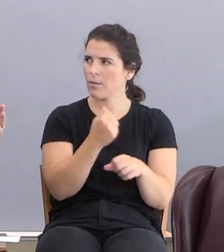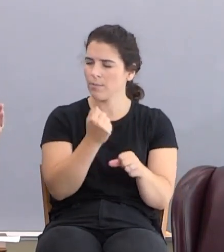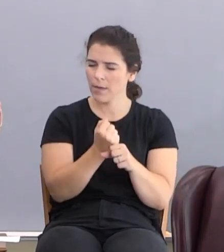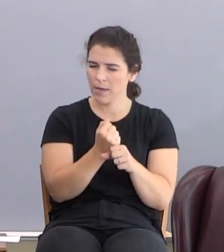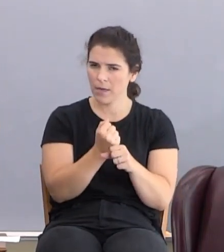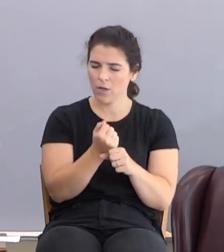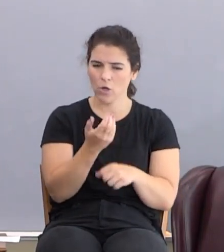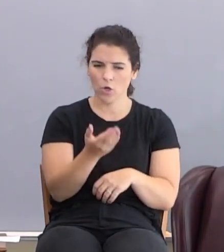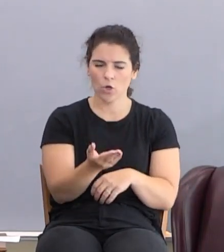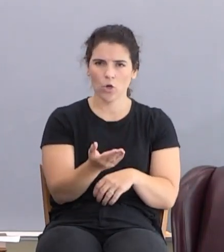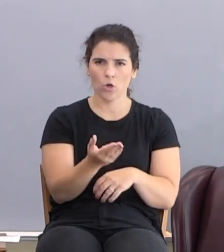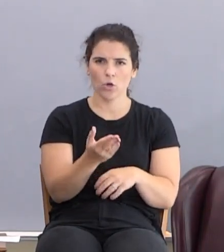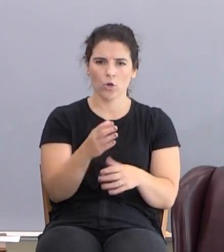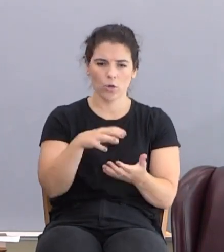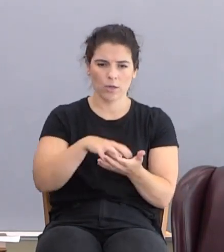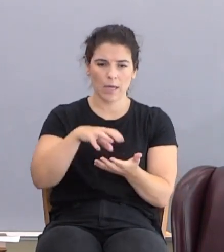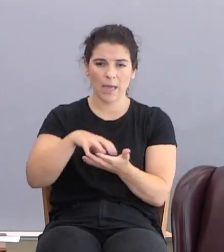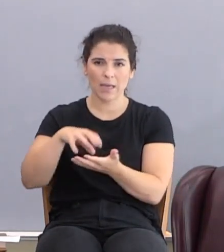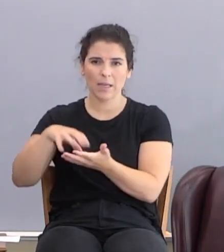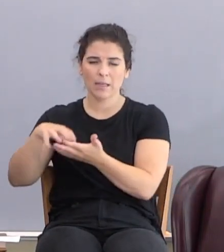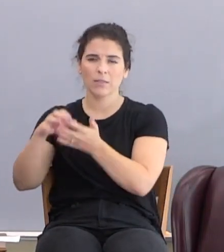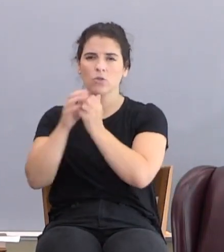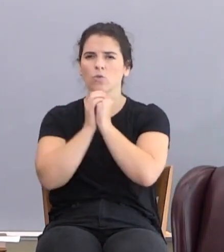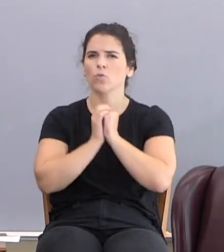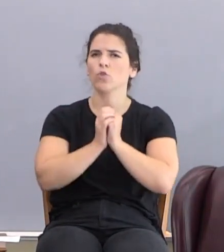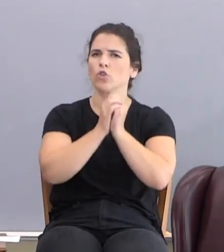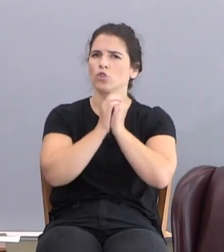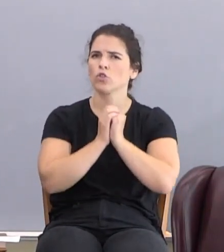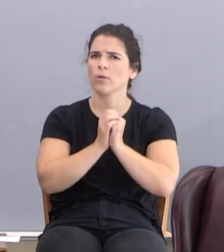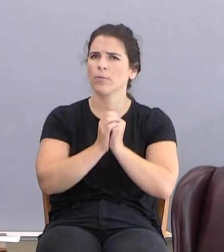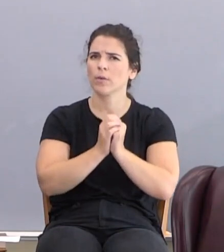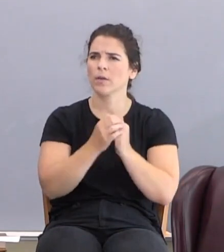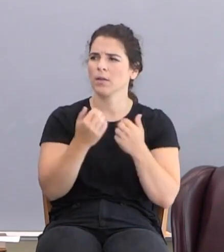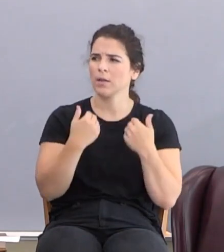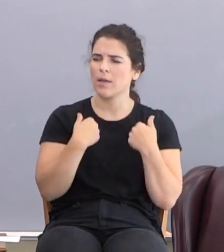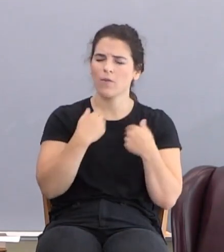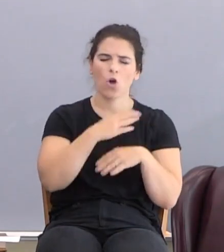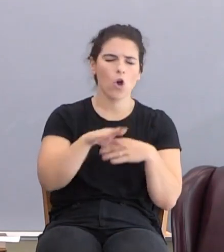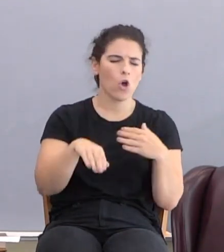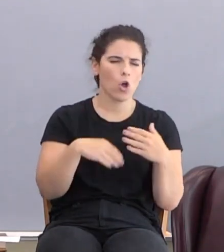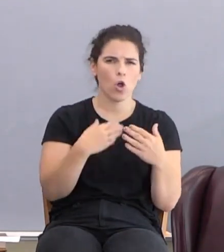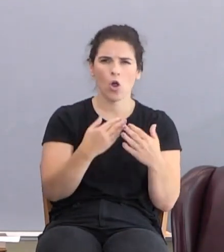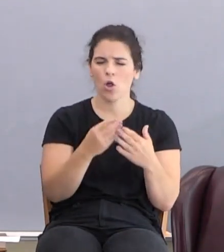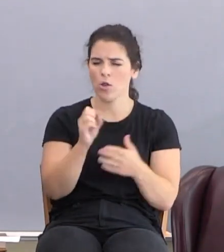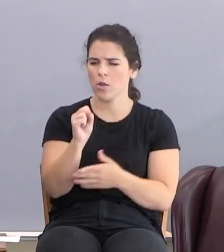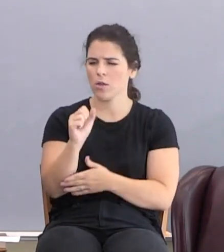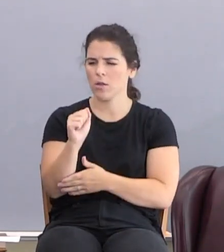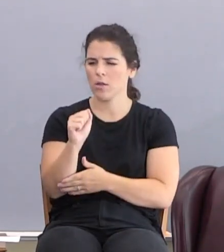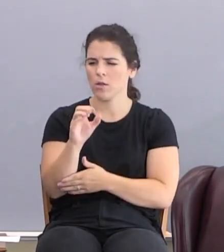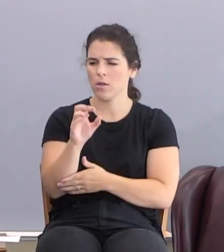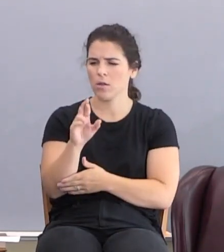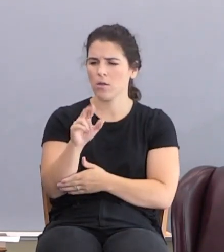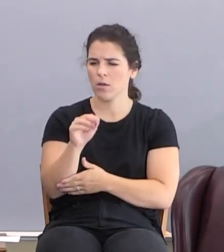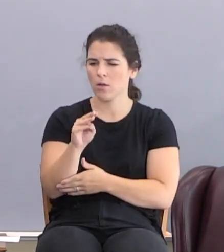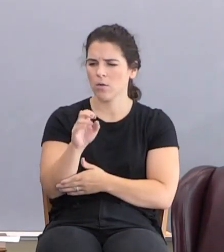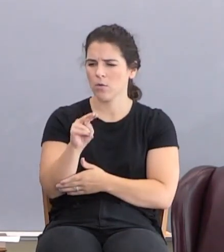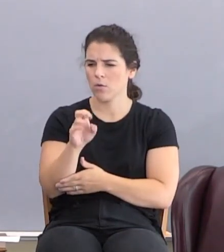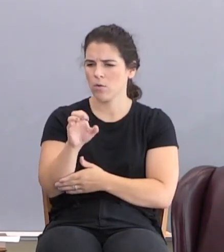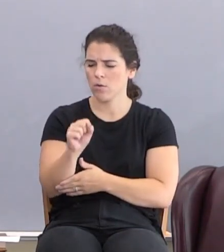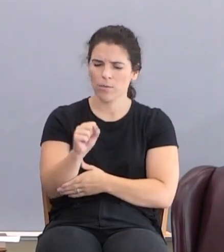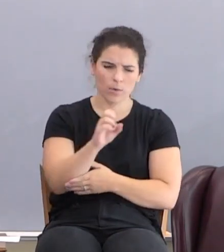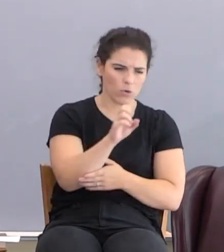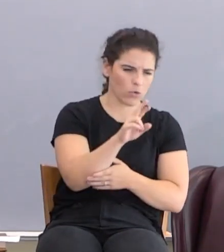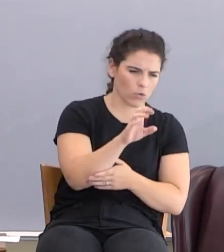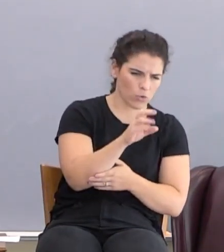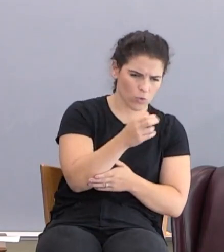her cakes to worship, they've got all the sacraments. They've got the sacraments, they've got the Eucharist,